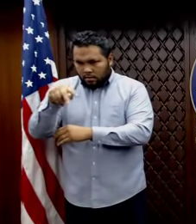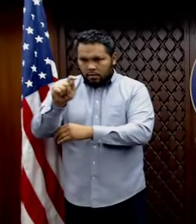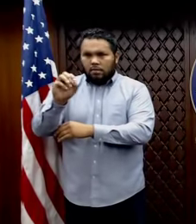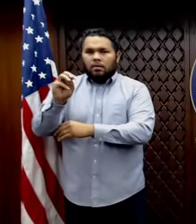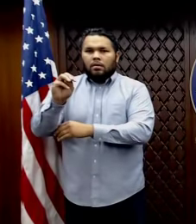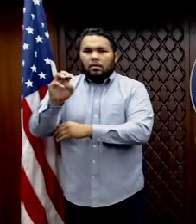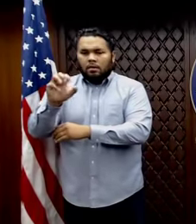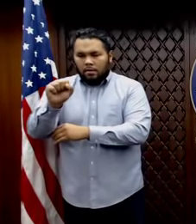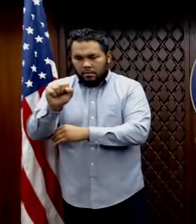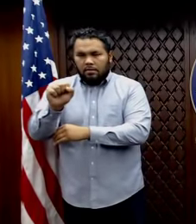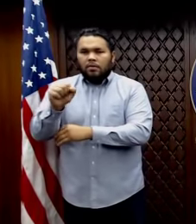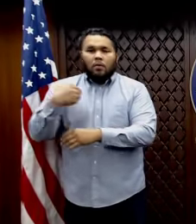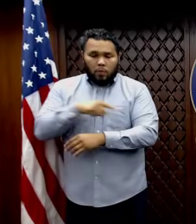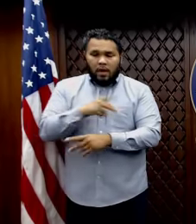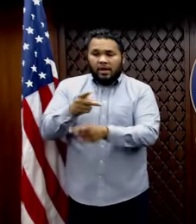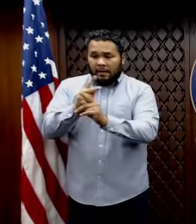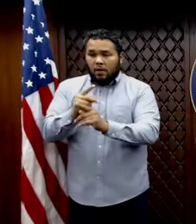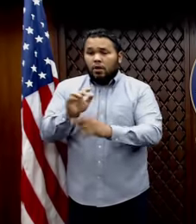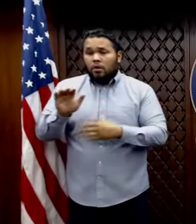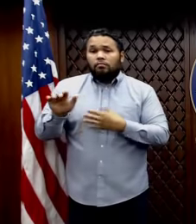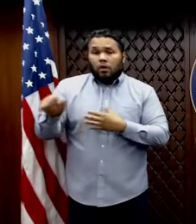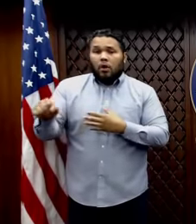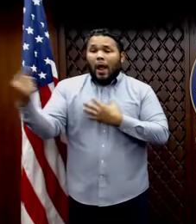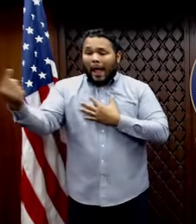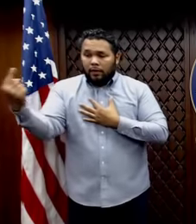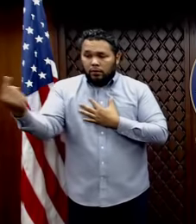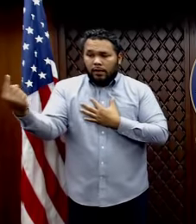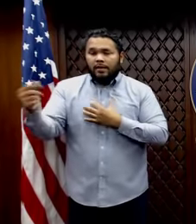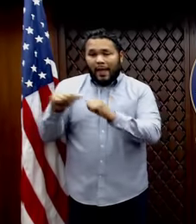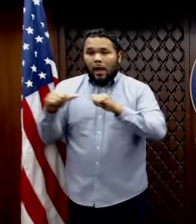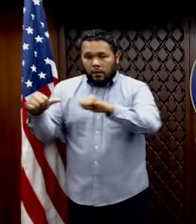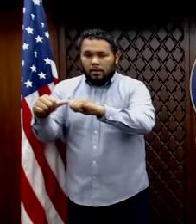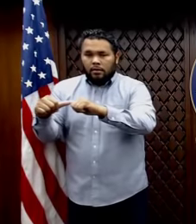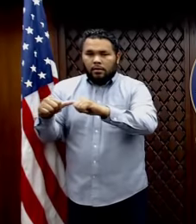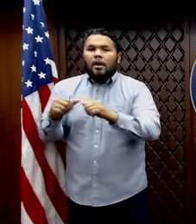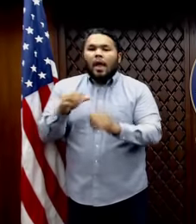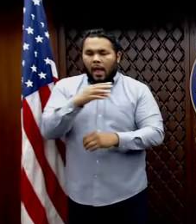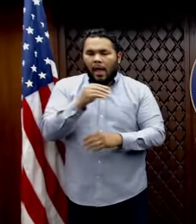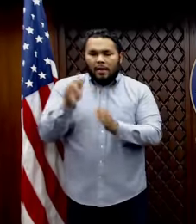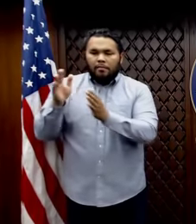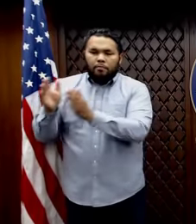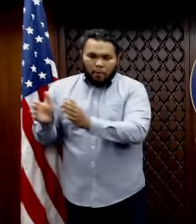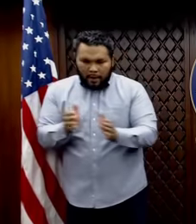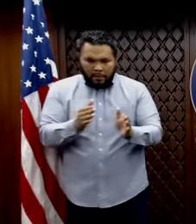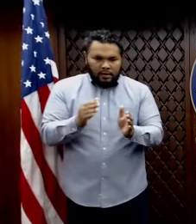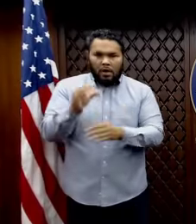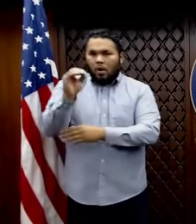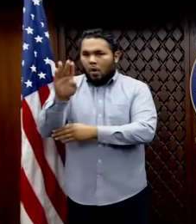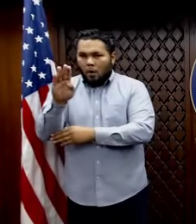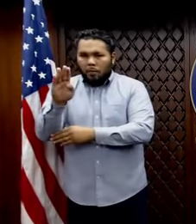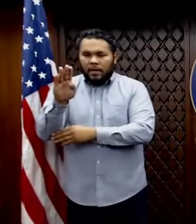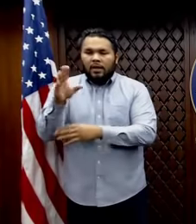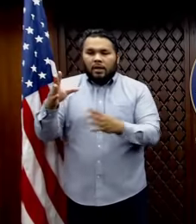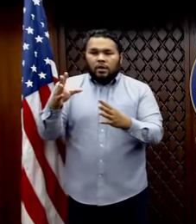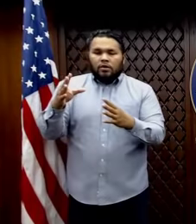her, we are keeping her in an isolation, uh, area. And we're also preparing the OB nursery right now to receive the newborn